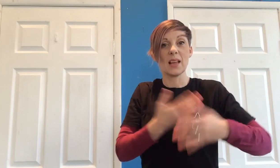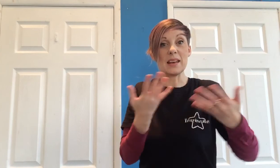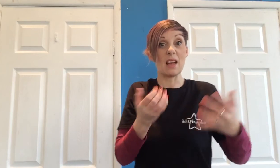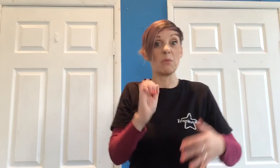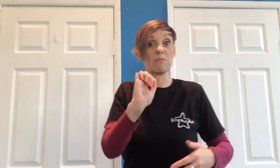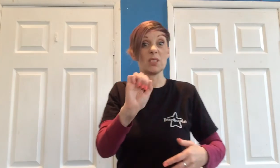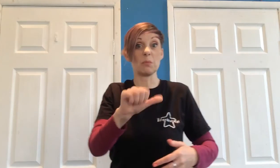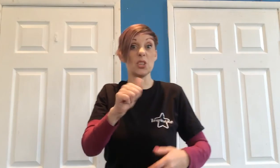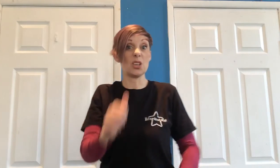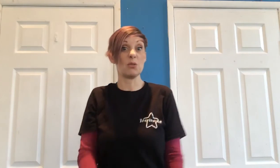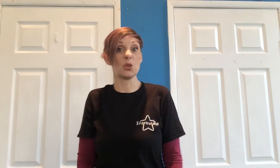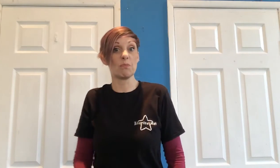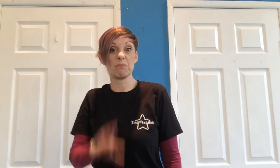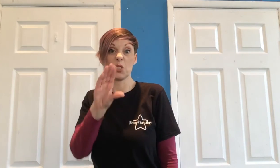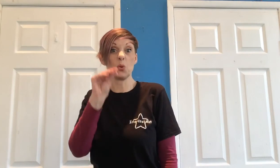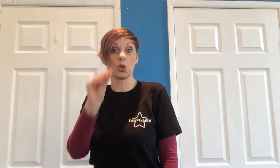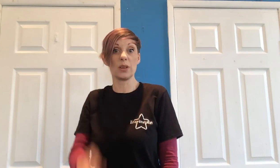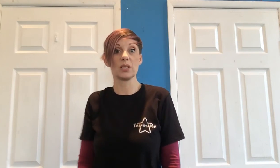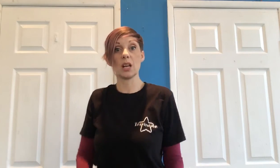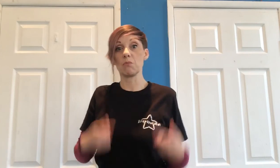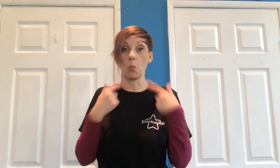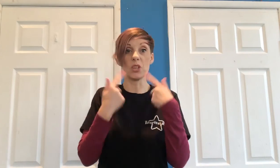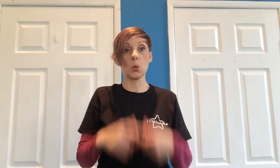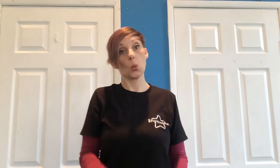Now, it's up to you, it's your choice Whistle